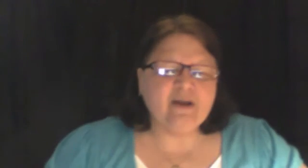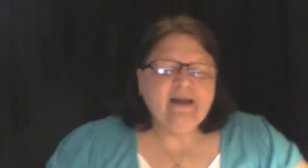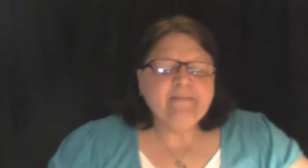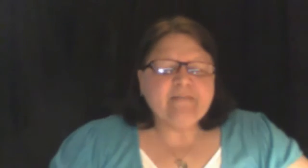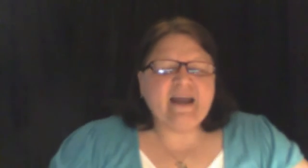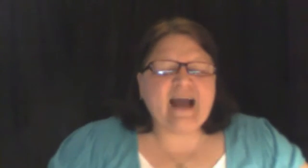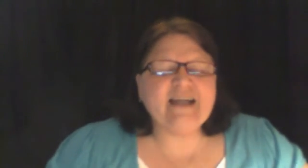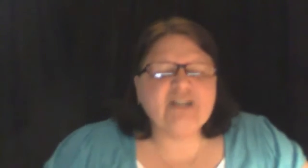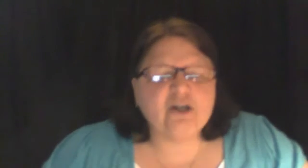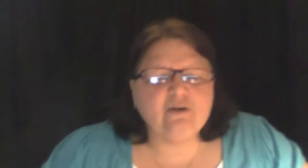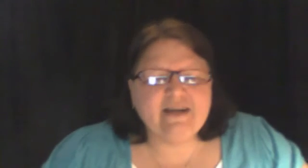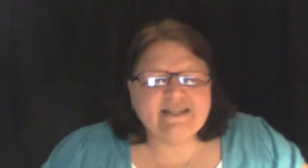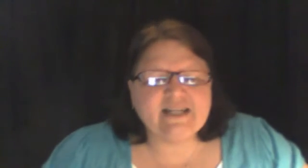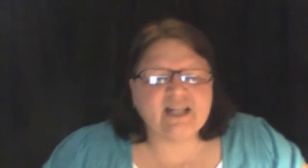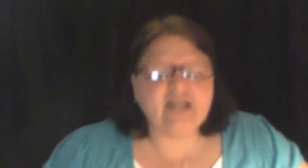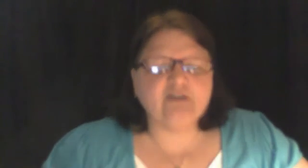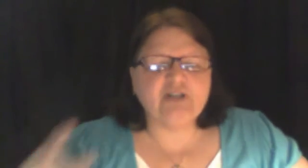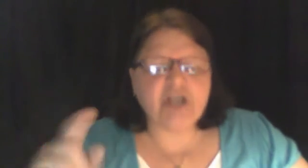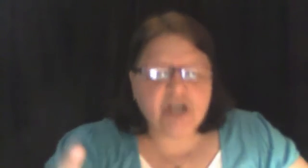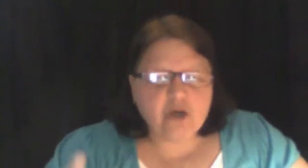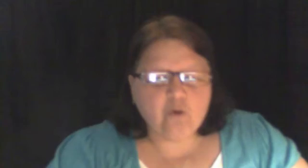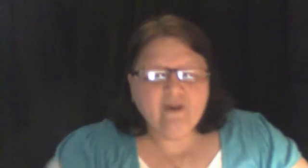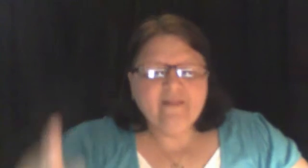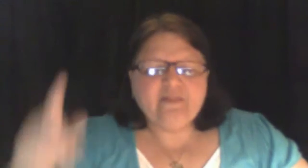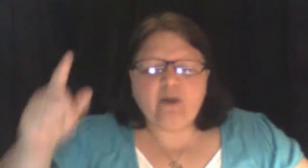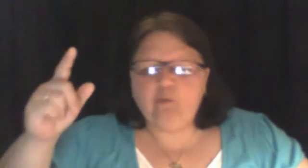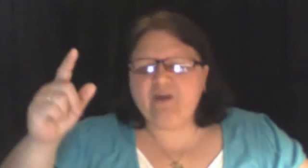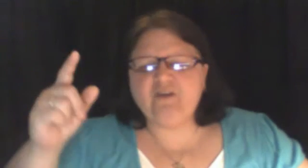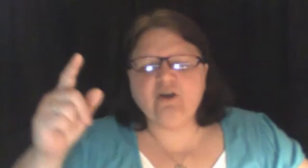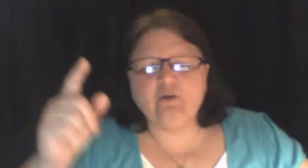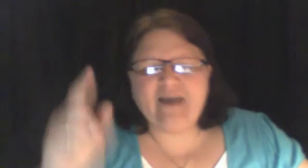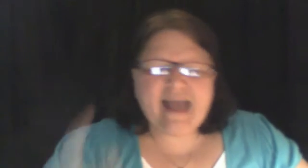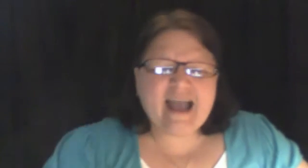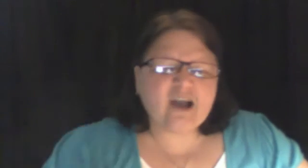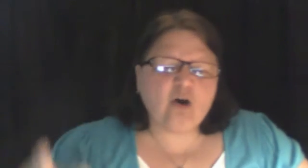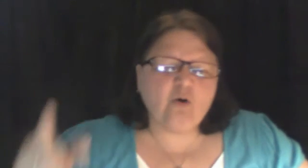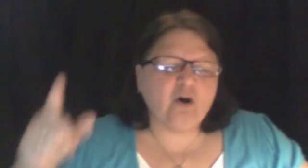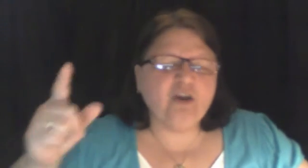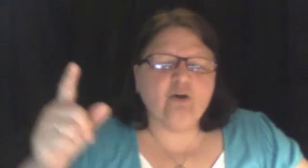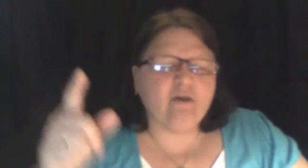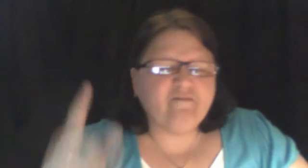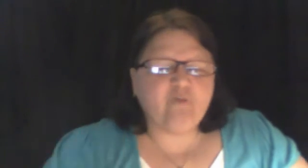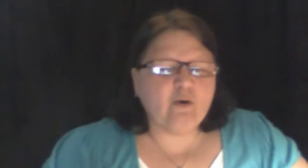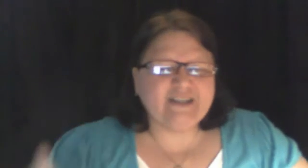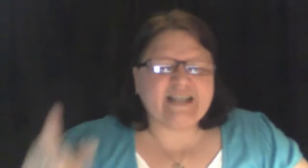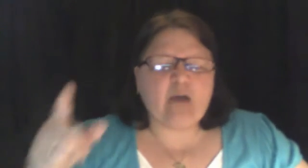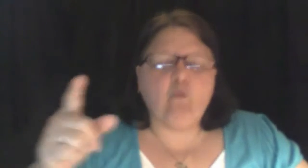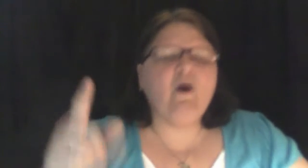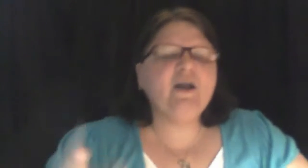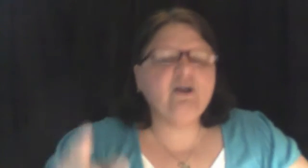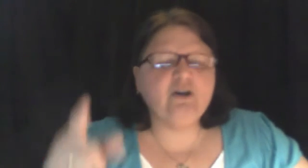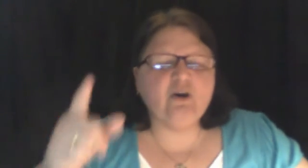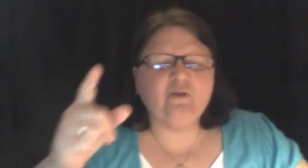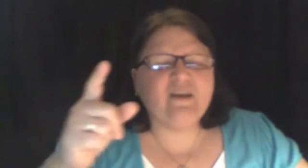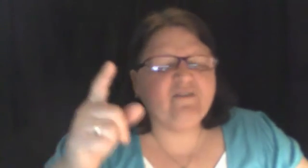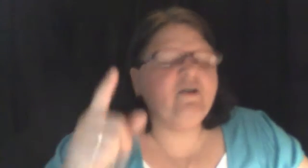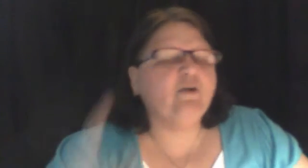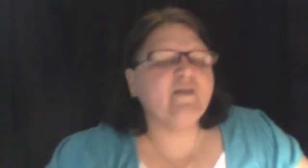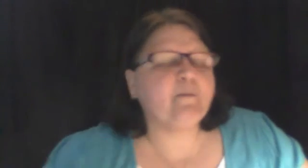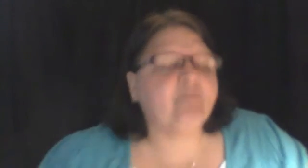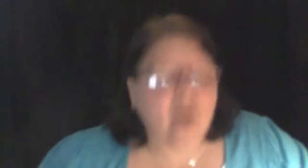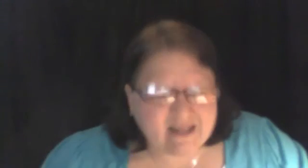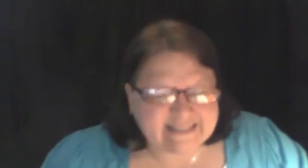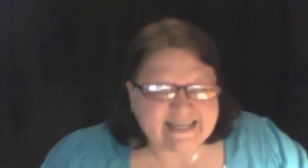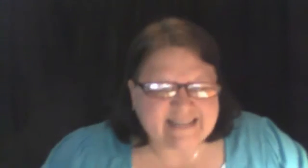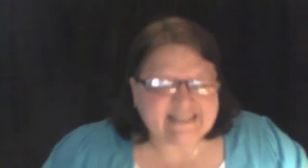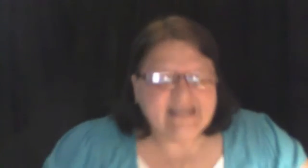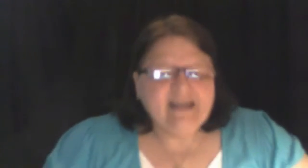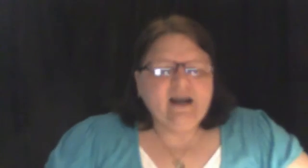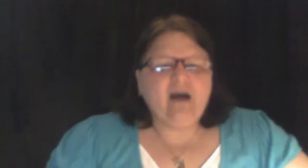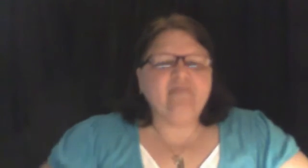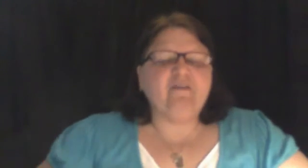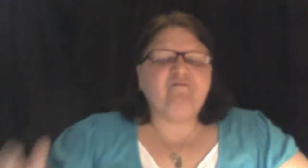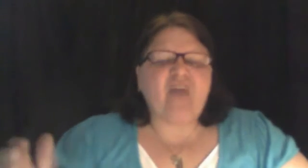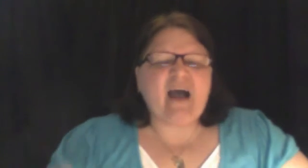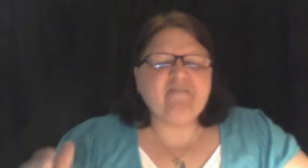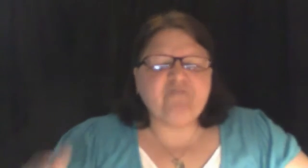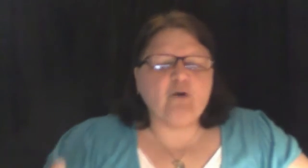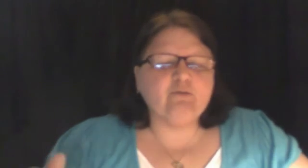and I decree and declare to you that whether you're an echo or you're a voice, I want you to know that if you're in the process of the five-fold